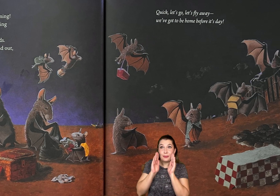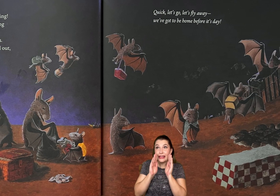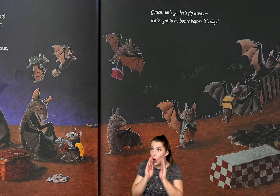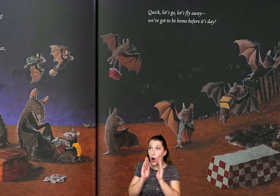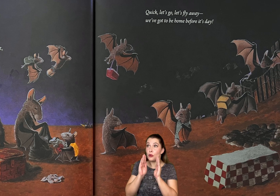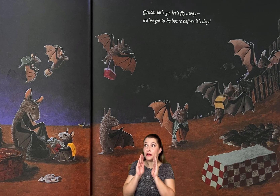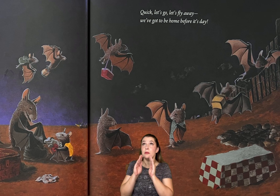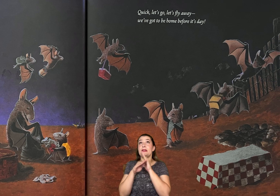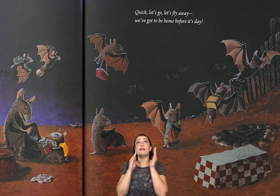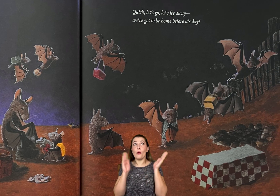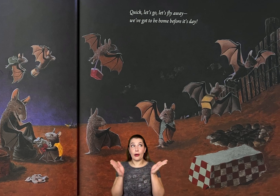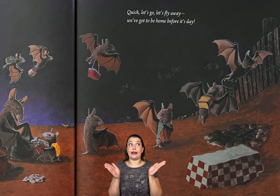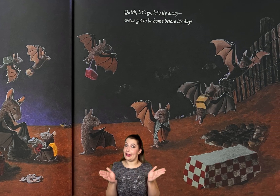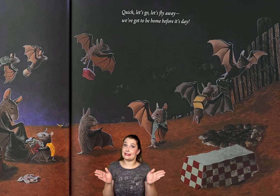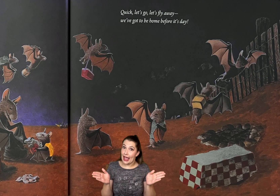be home! Before it's day!